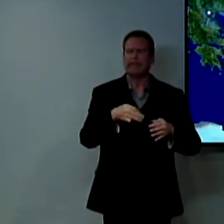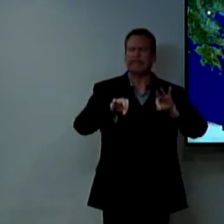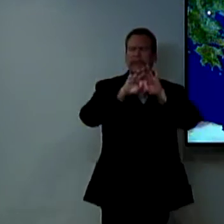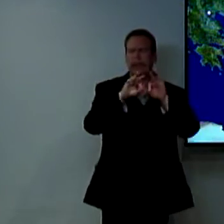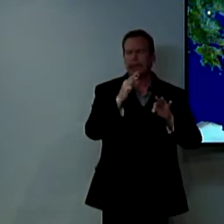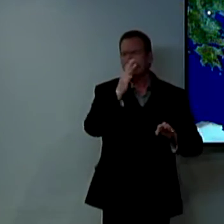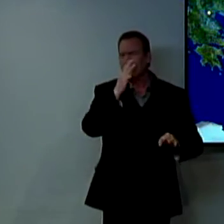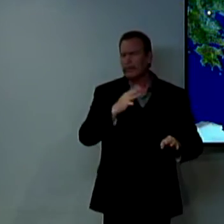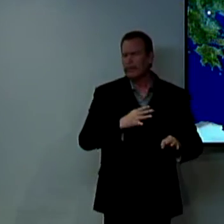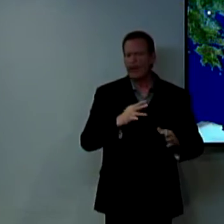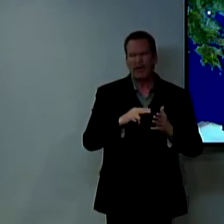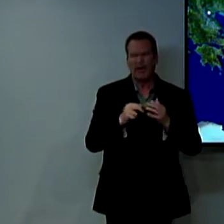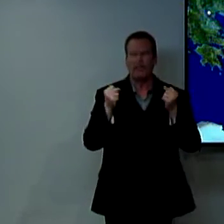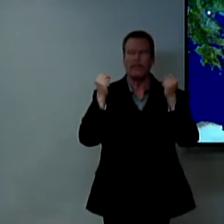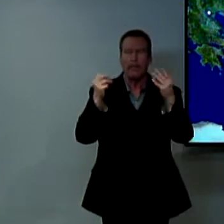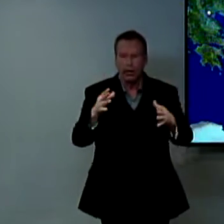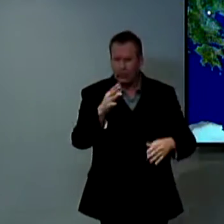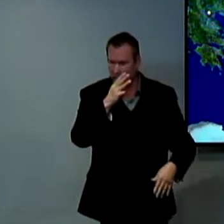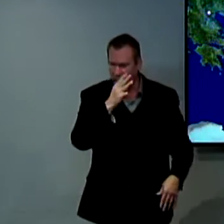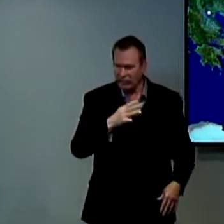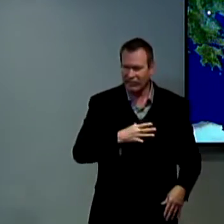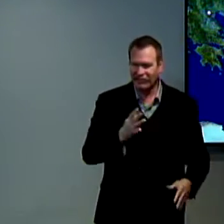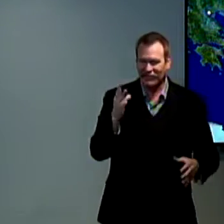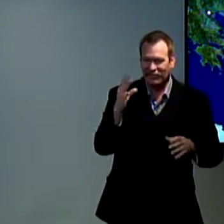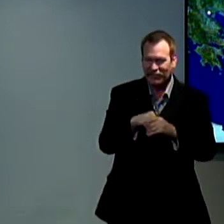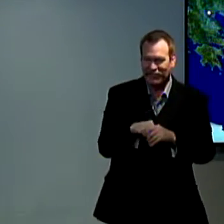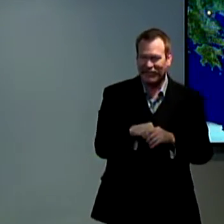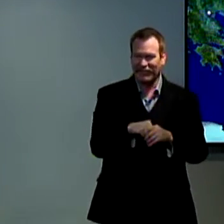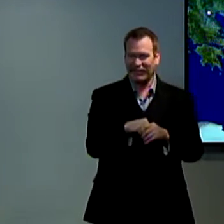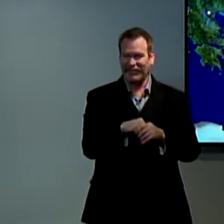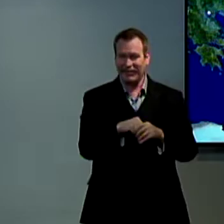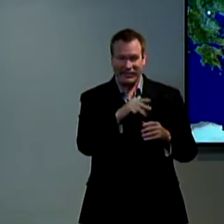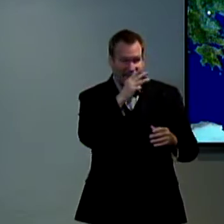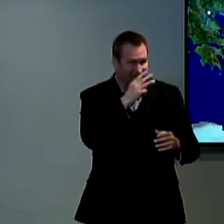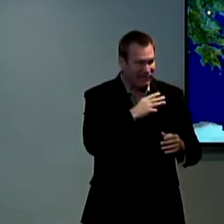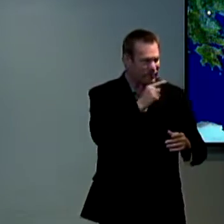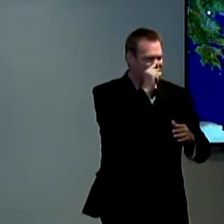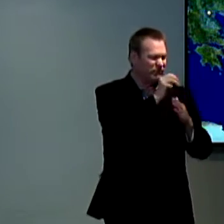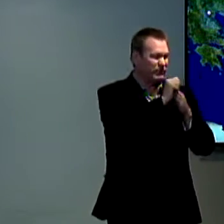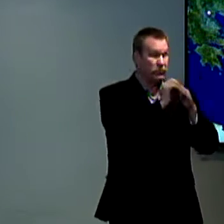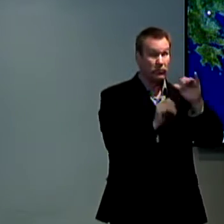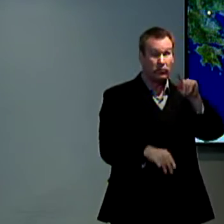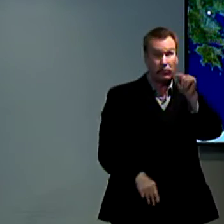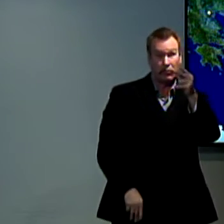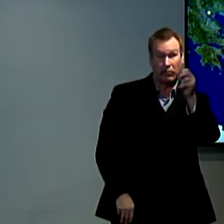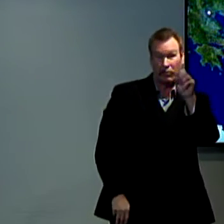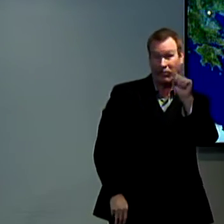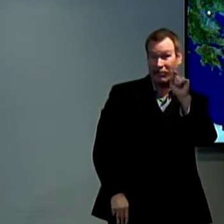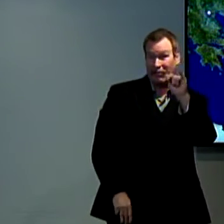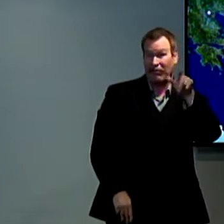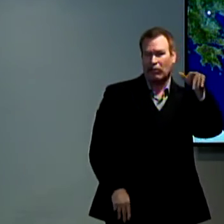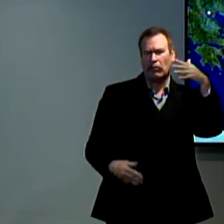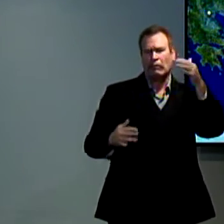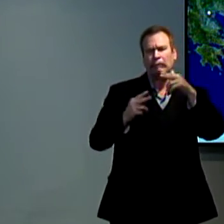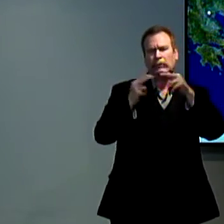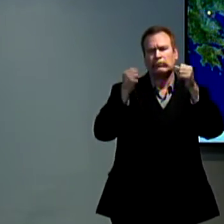a few prominent women because there were many women that were involved in this as leaders I